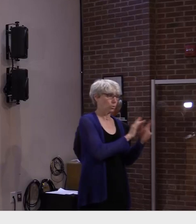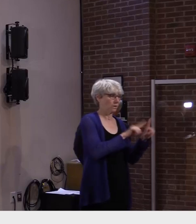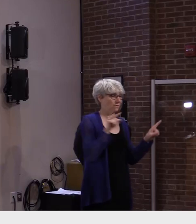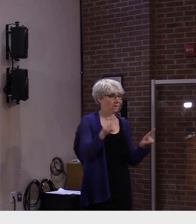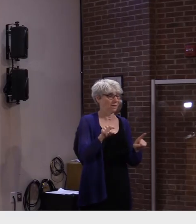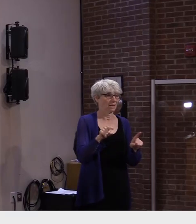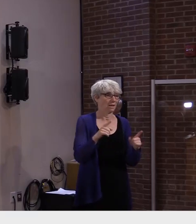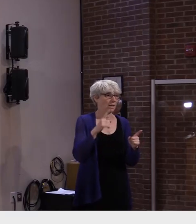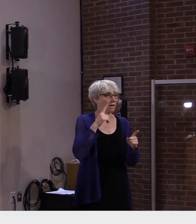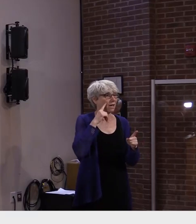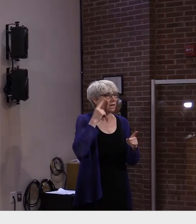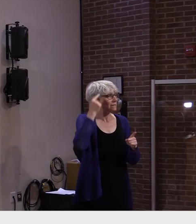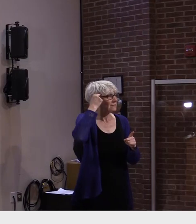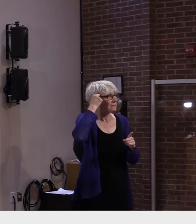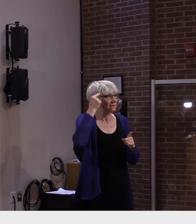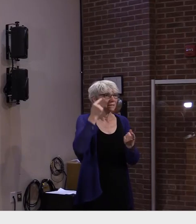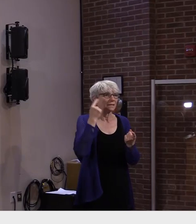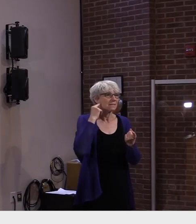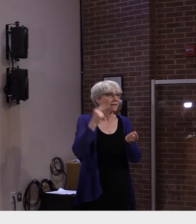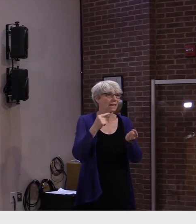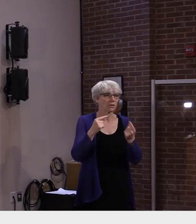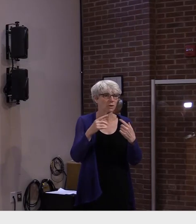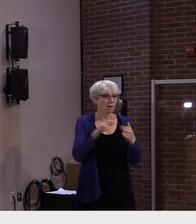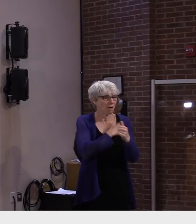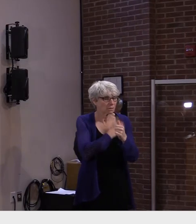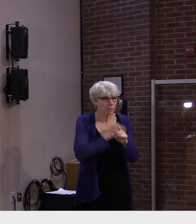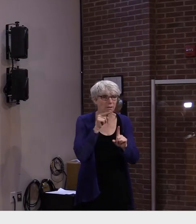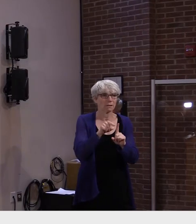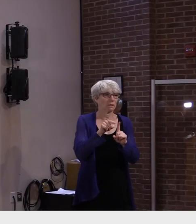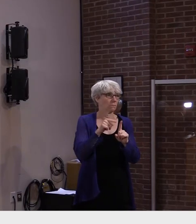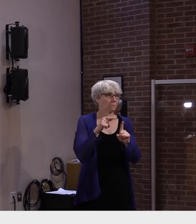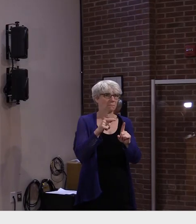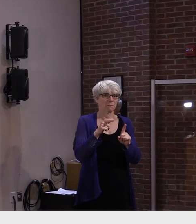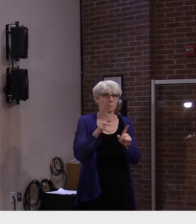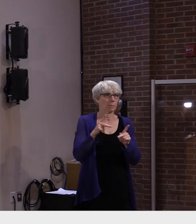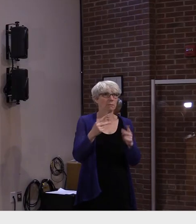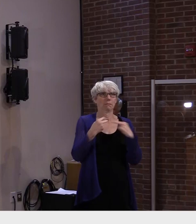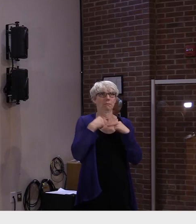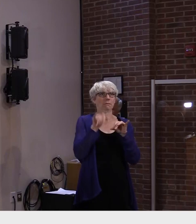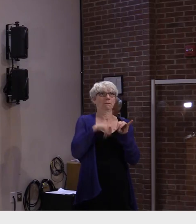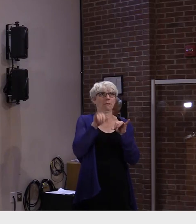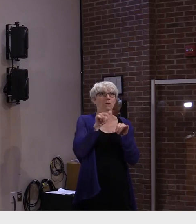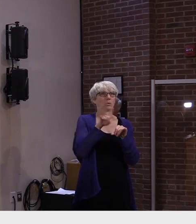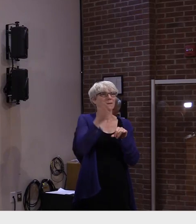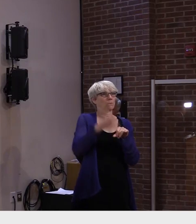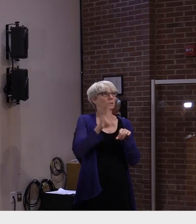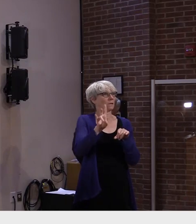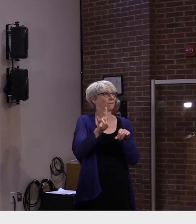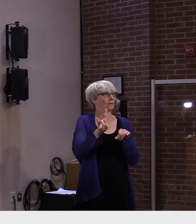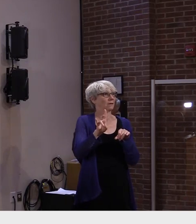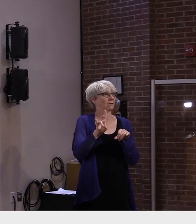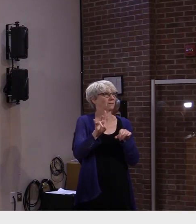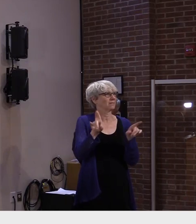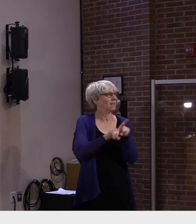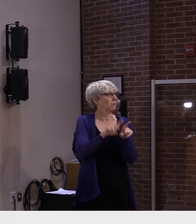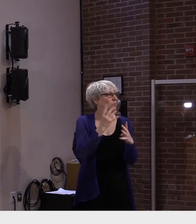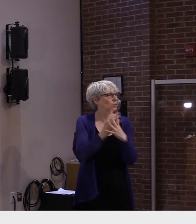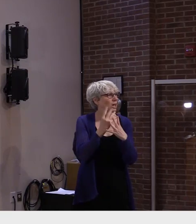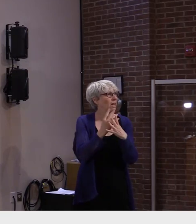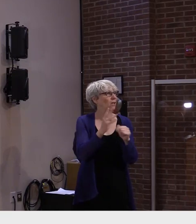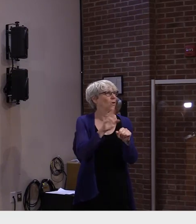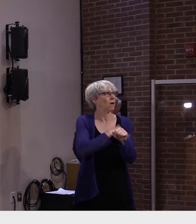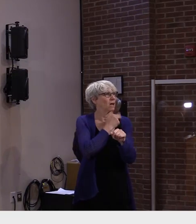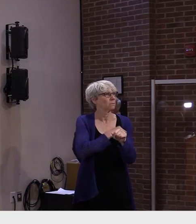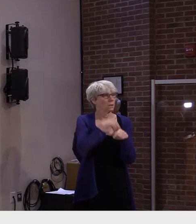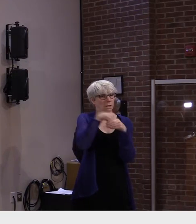hospital or in the offender population or the Vermont Veterans Home, 24-7 in the same building.